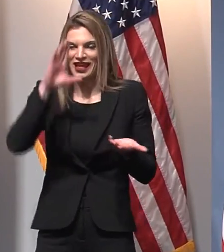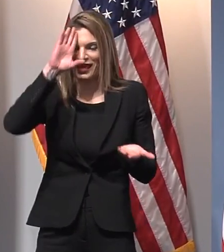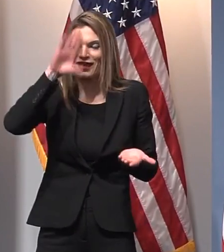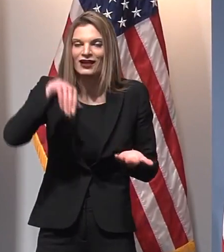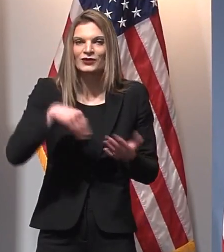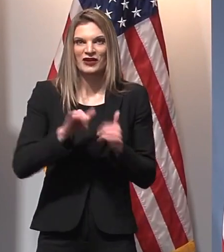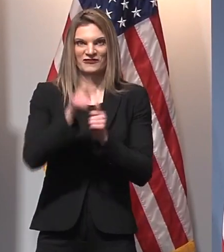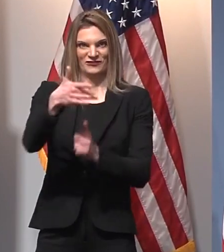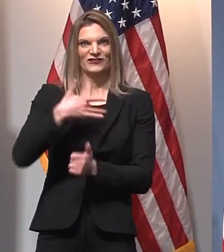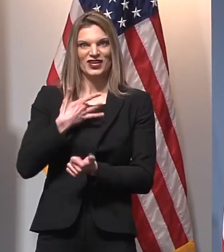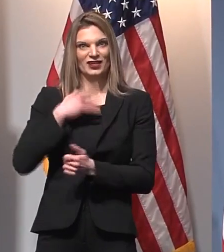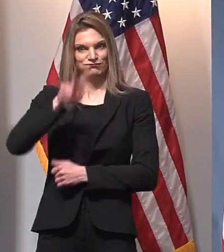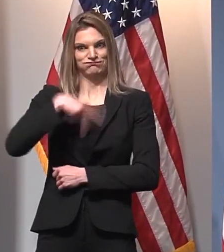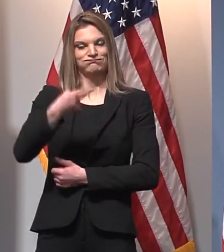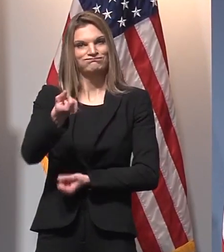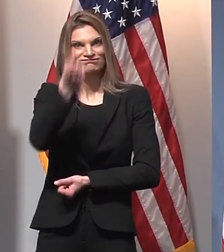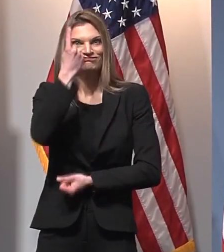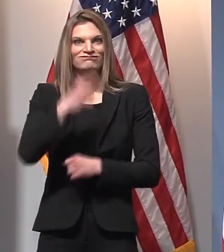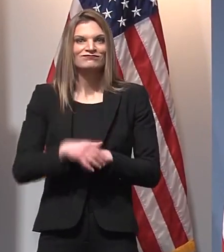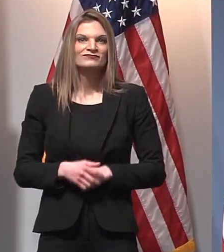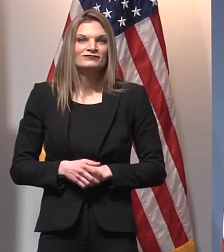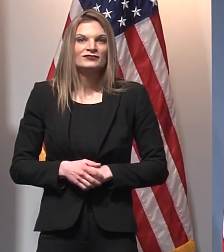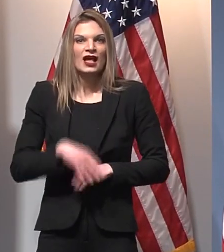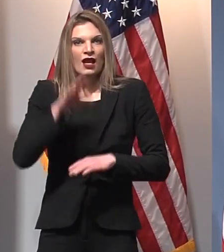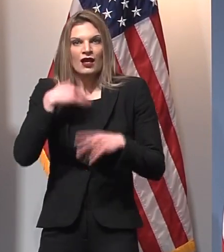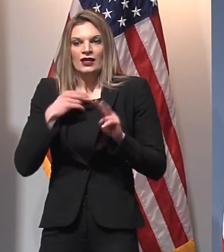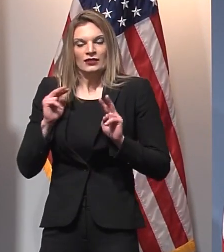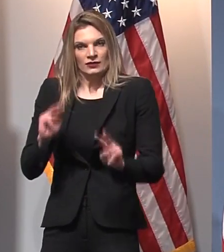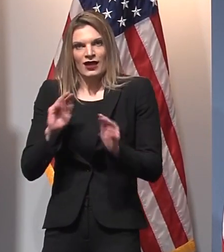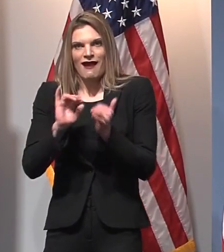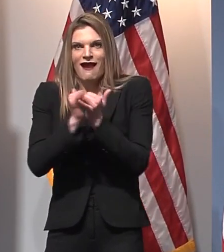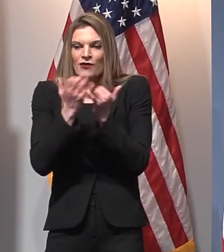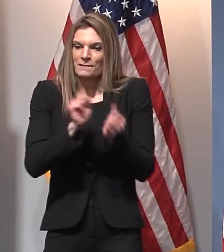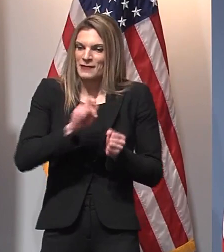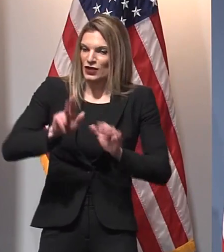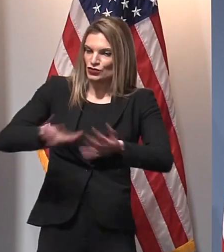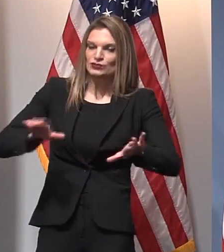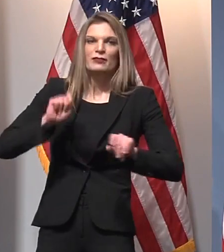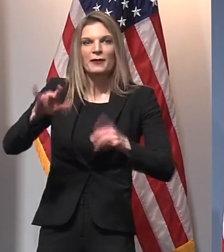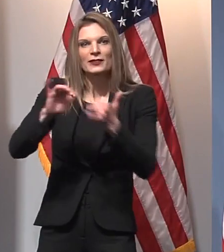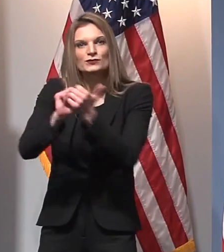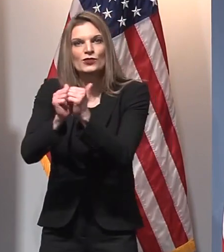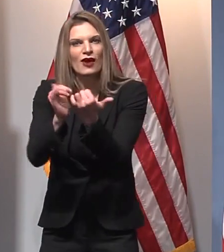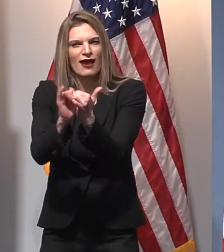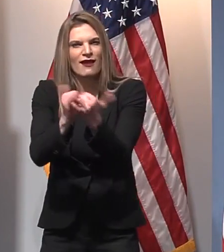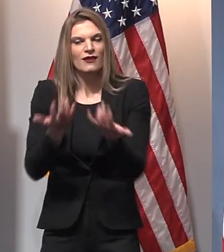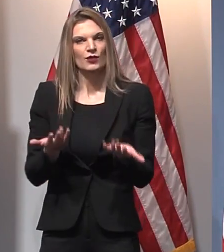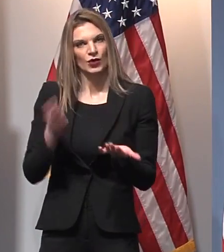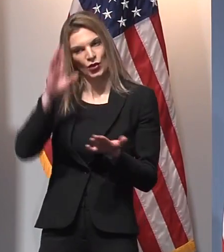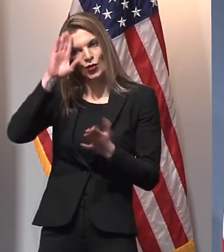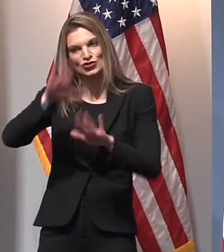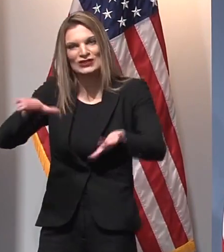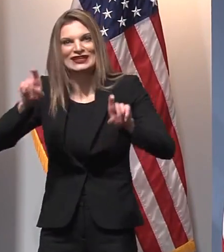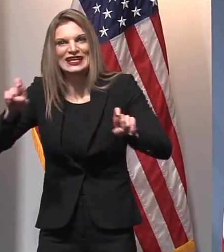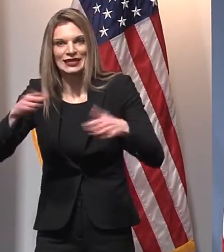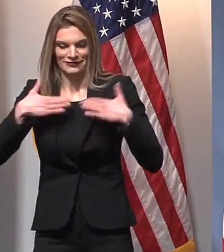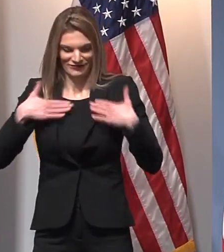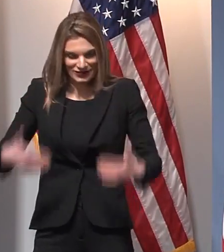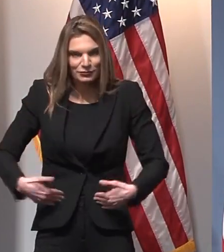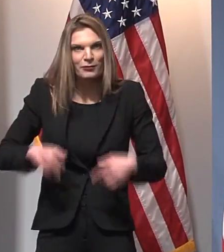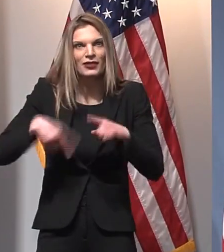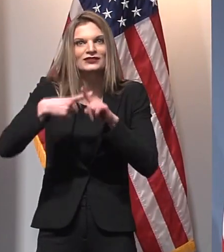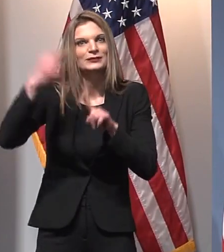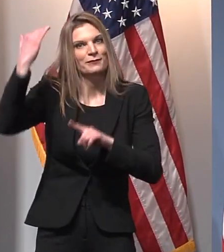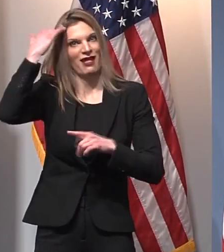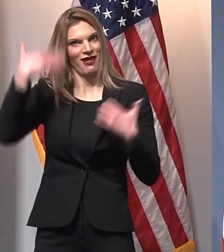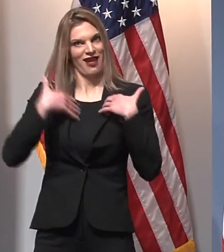that allow us to gradually reopen opportunities for youth sports, including their physical and mental health benefits. While